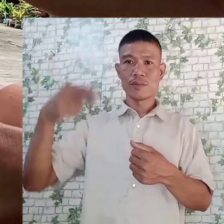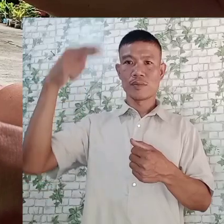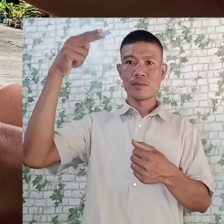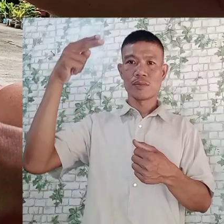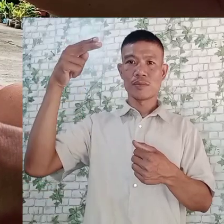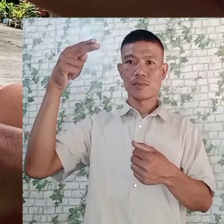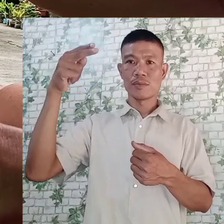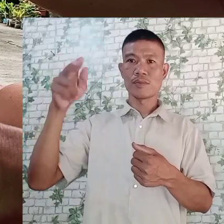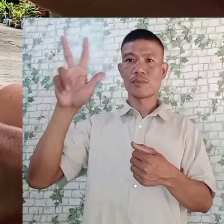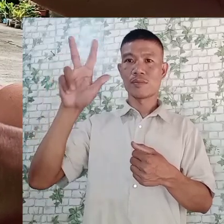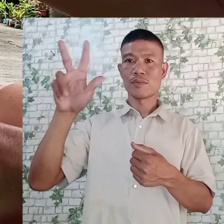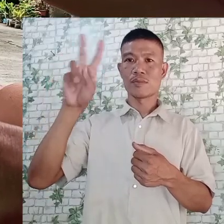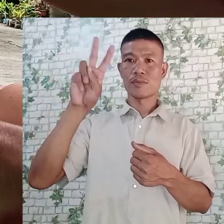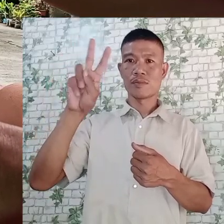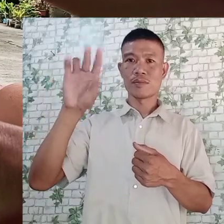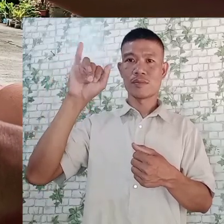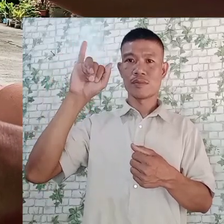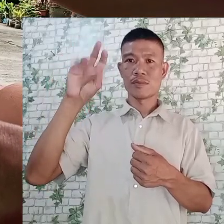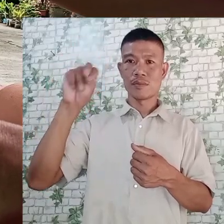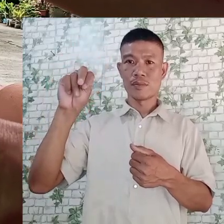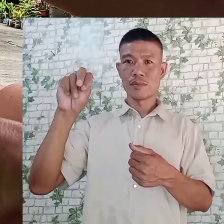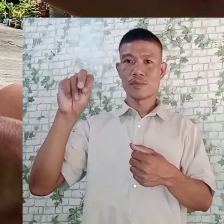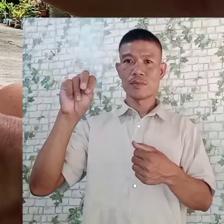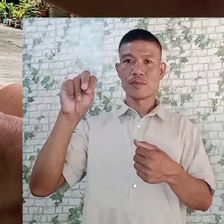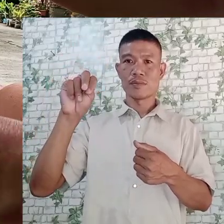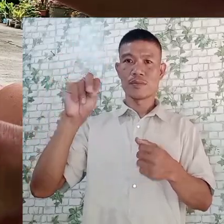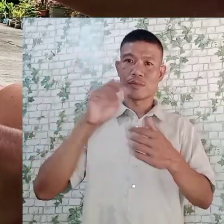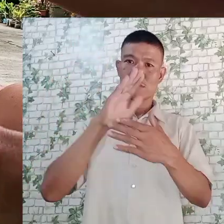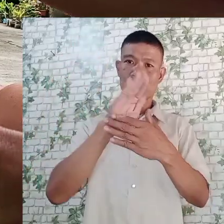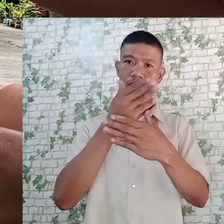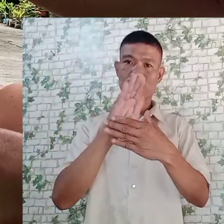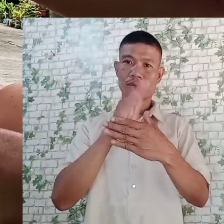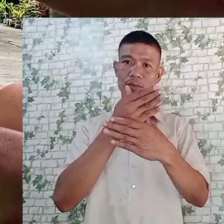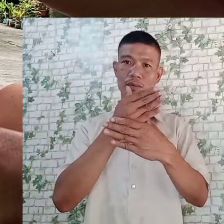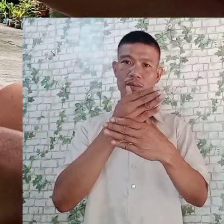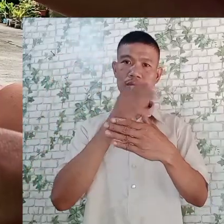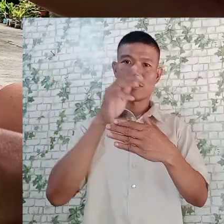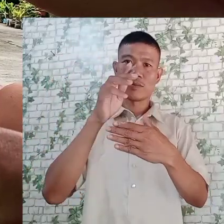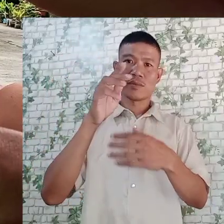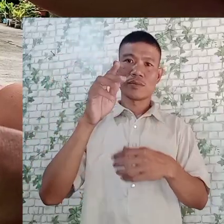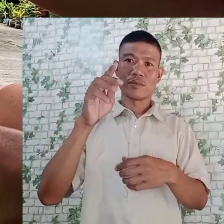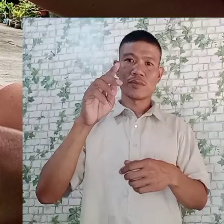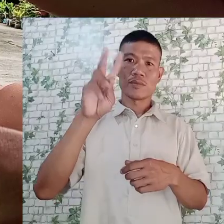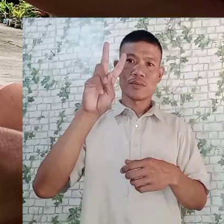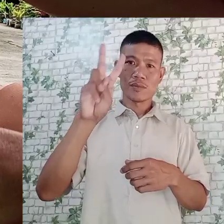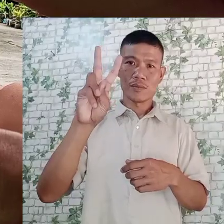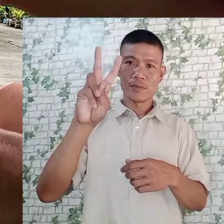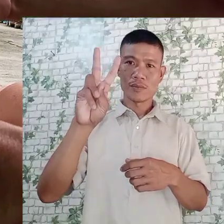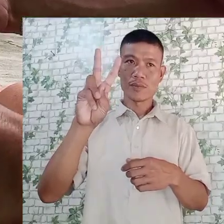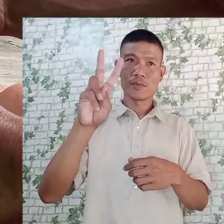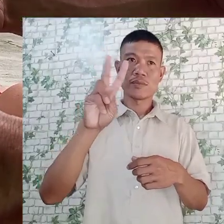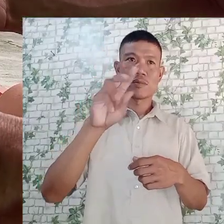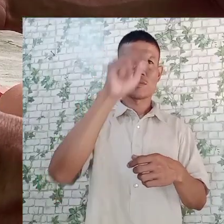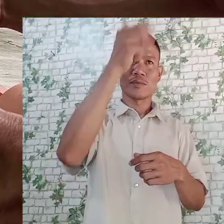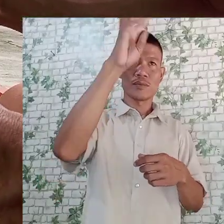32 inches, so it will be divided equally into 2, 16 inches, 16 inches. And